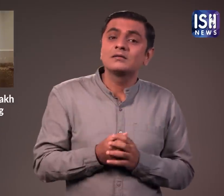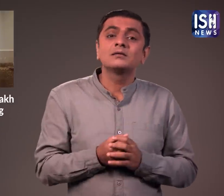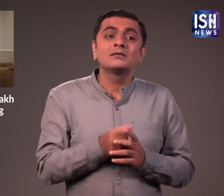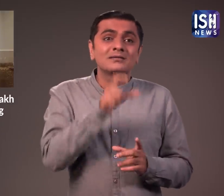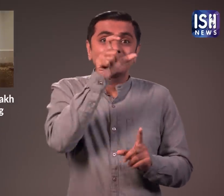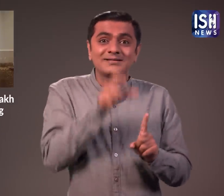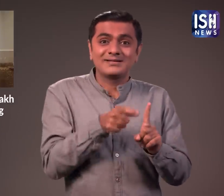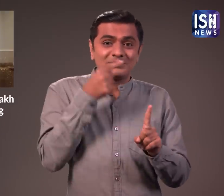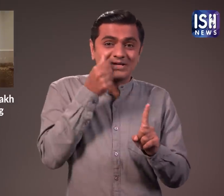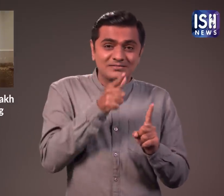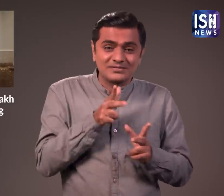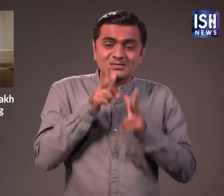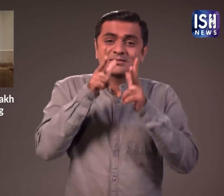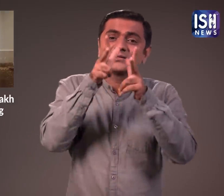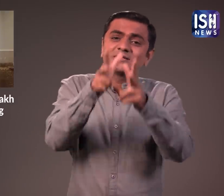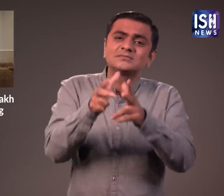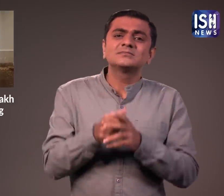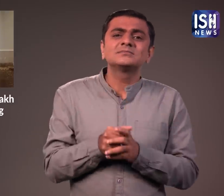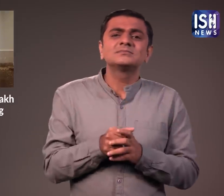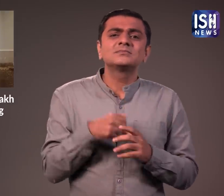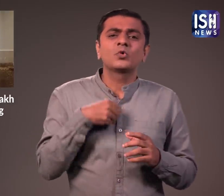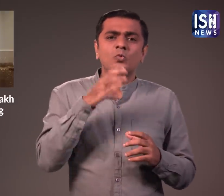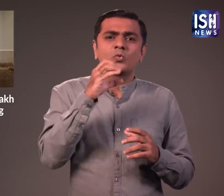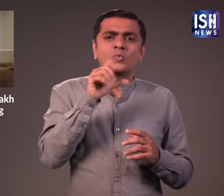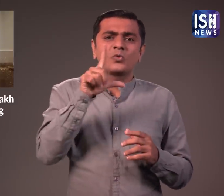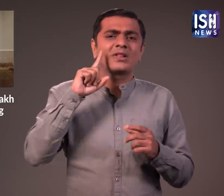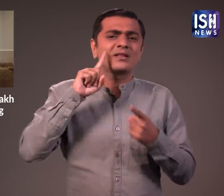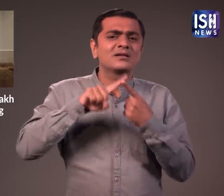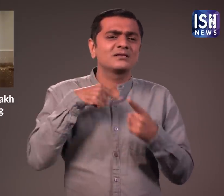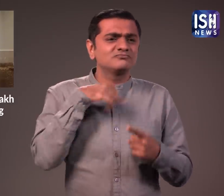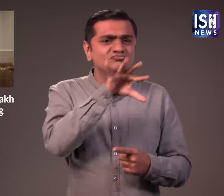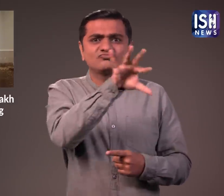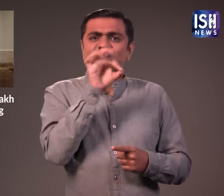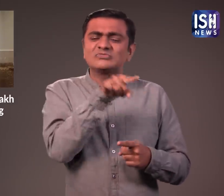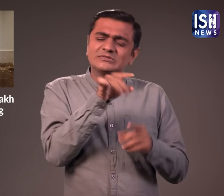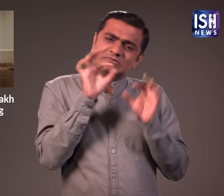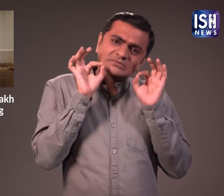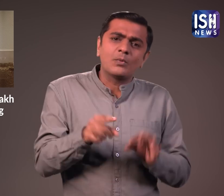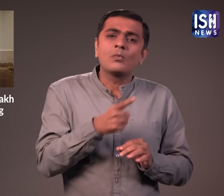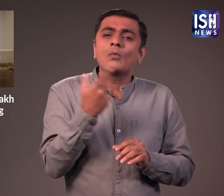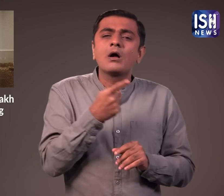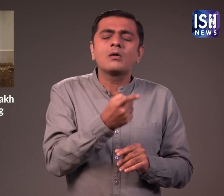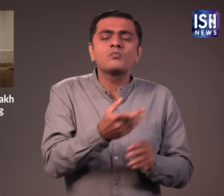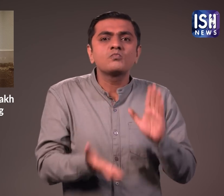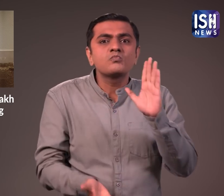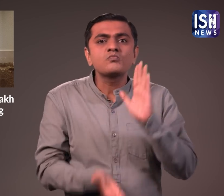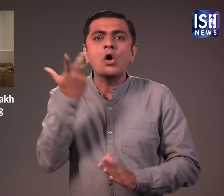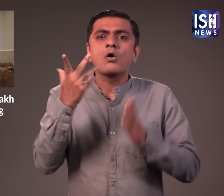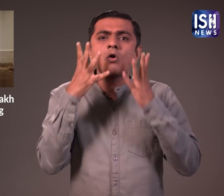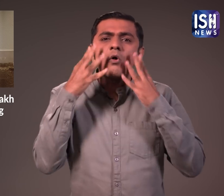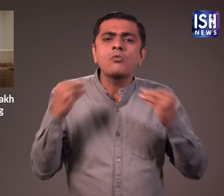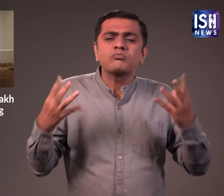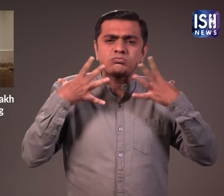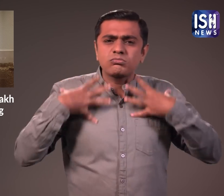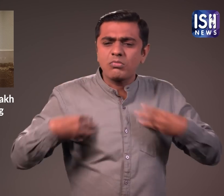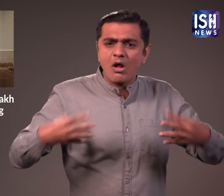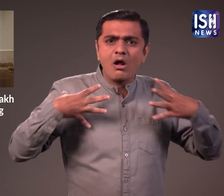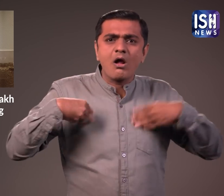The man said that he chose a collie for his appearance because it is a long hair breed which would help him to hide his human